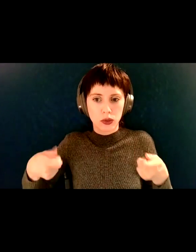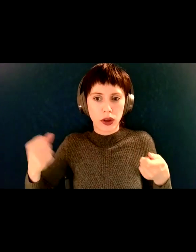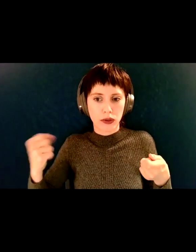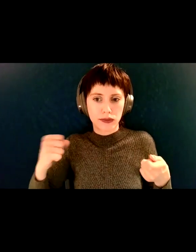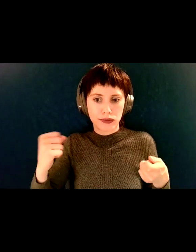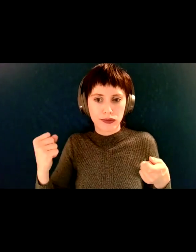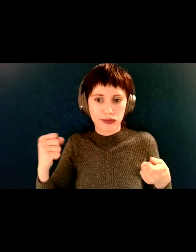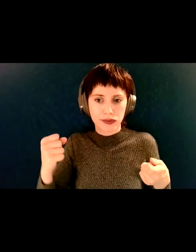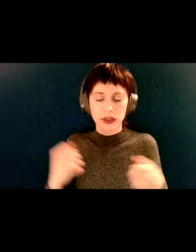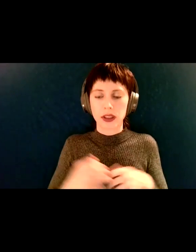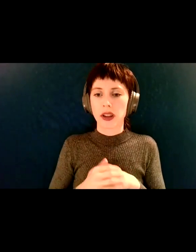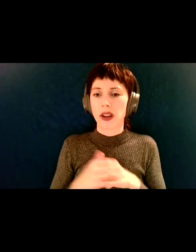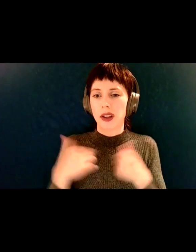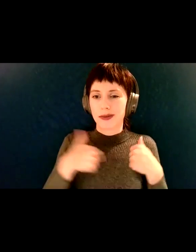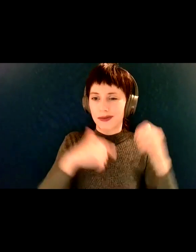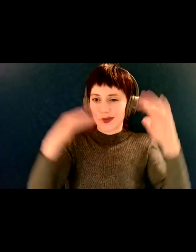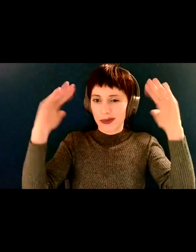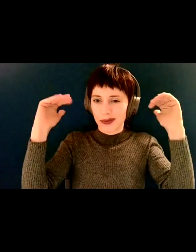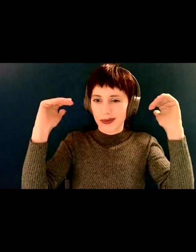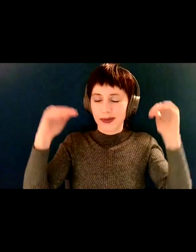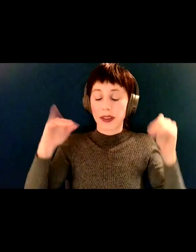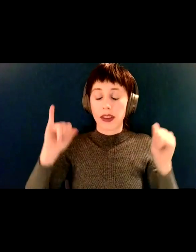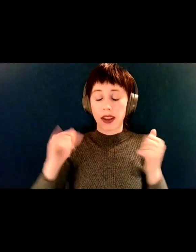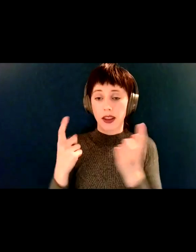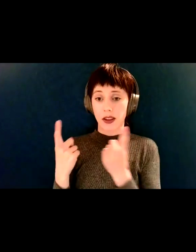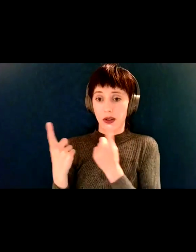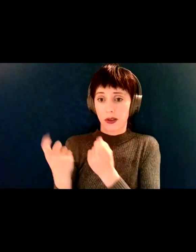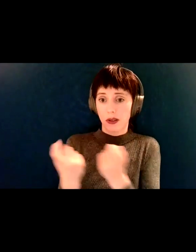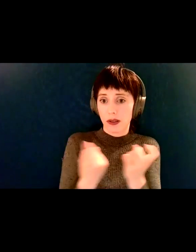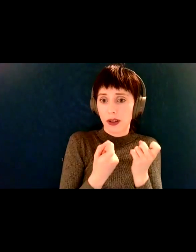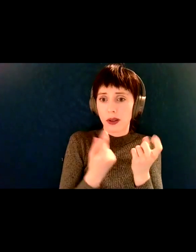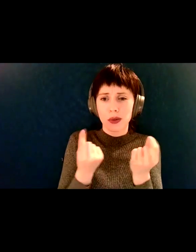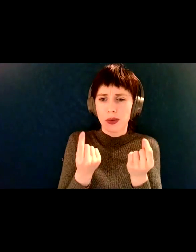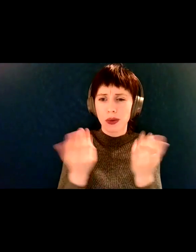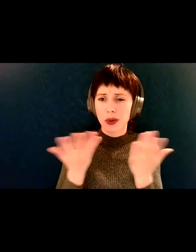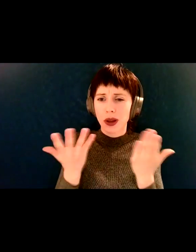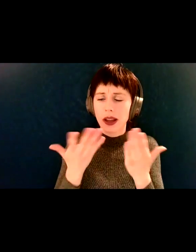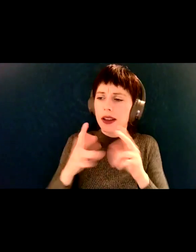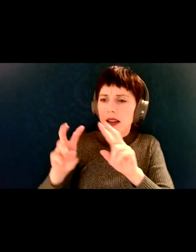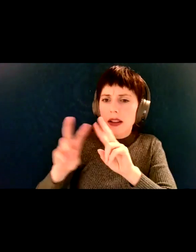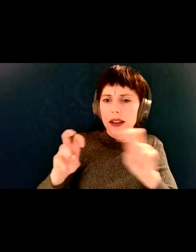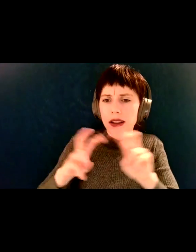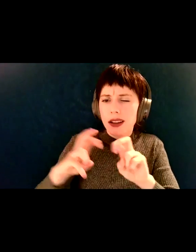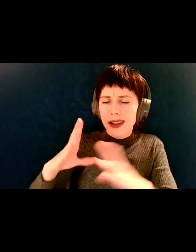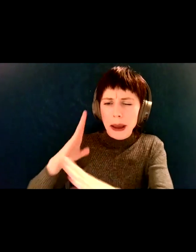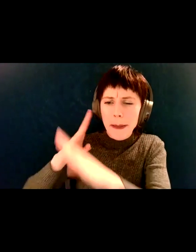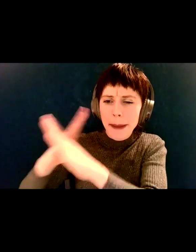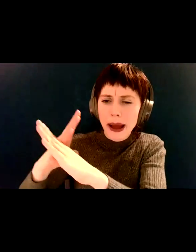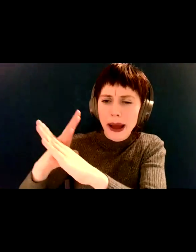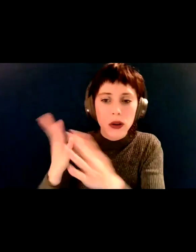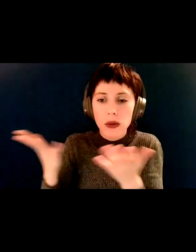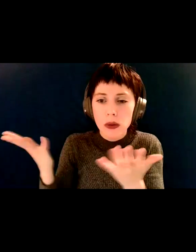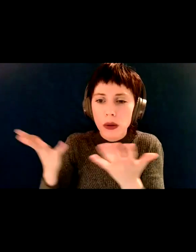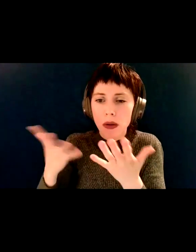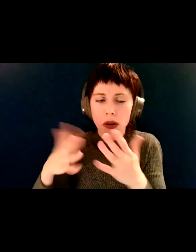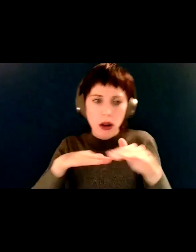with this survey is to really assess those barriers and our, our difficulties getting into services and, um, and getting